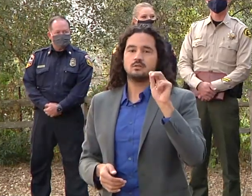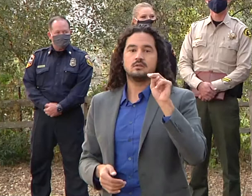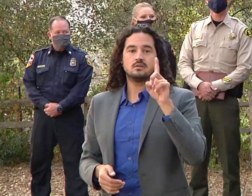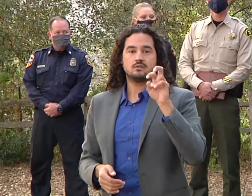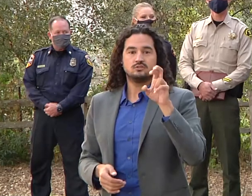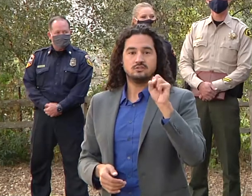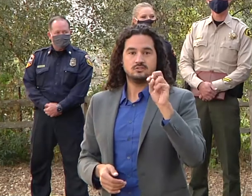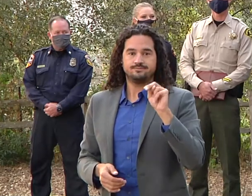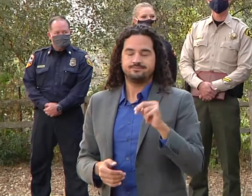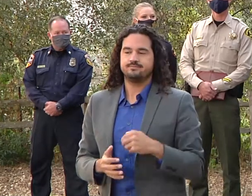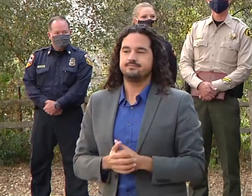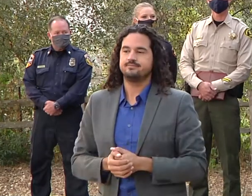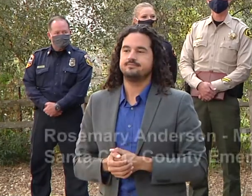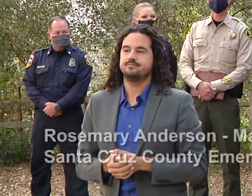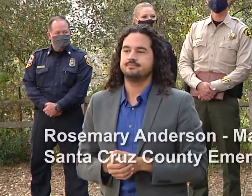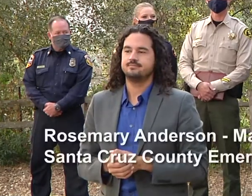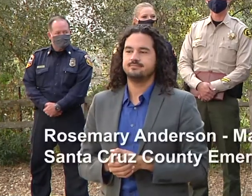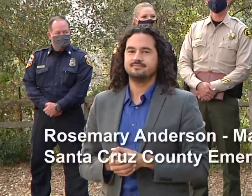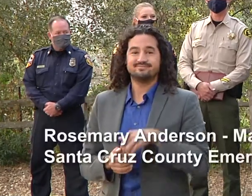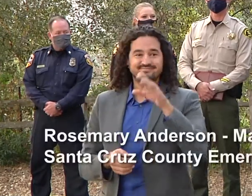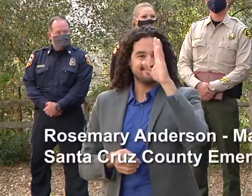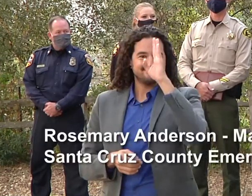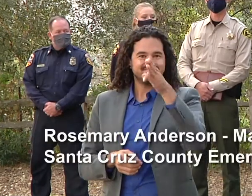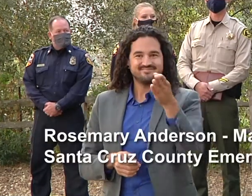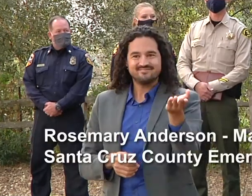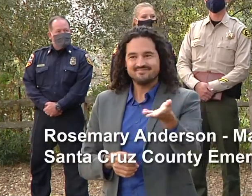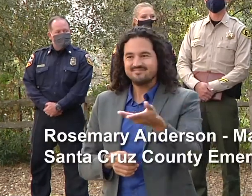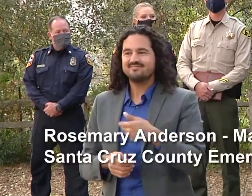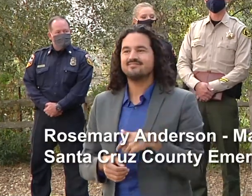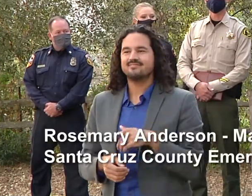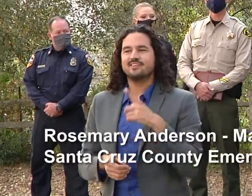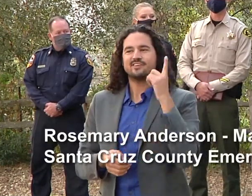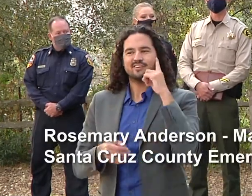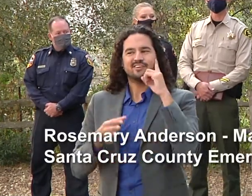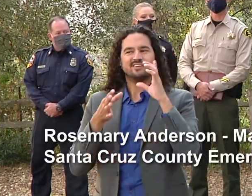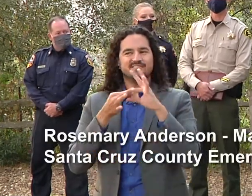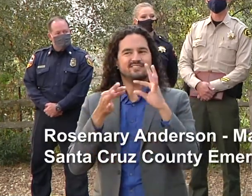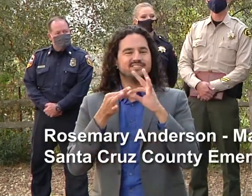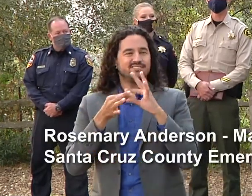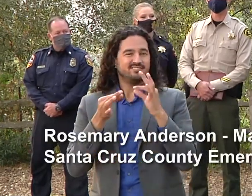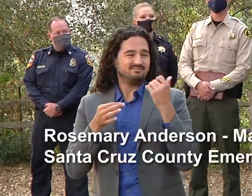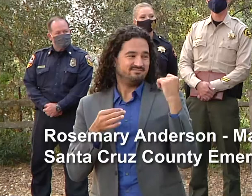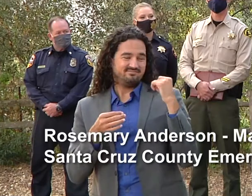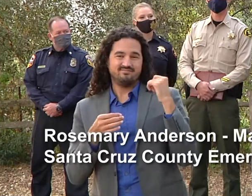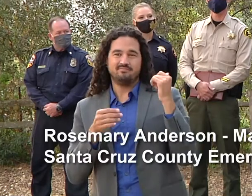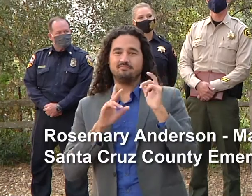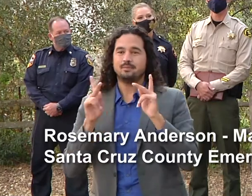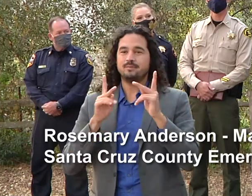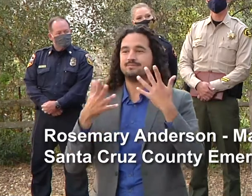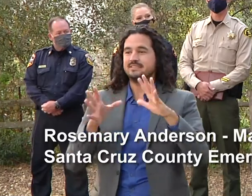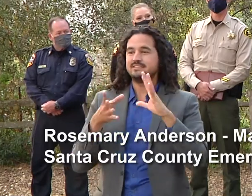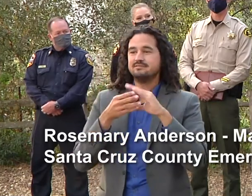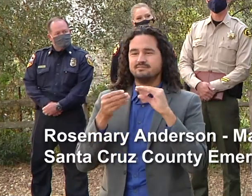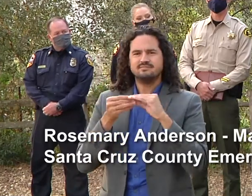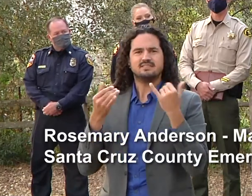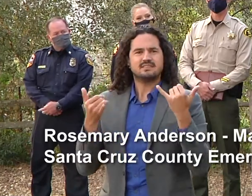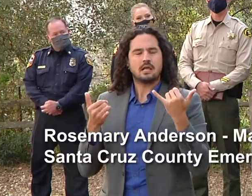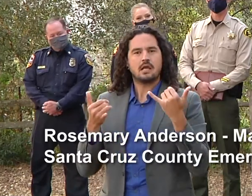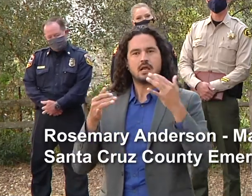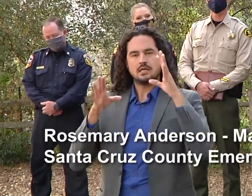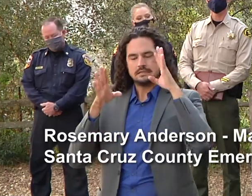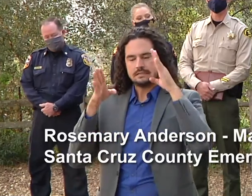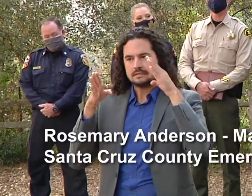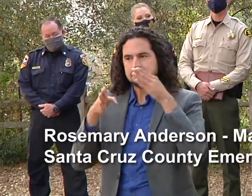good evening everyone so as you've heard the previous speakers speak we are really heavy in the recovery phase right now